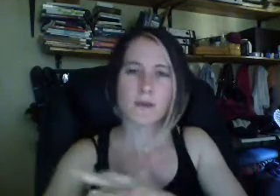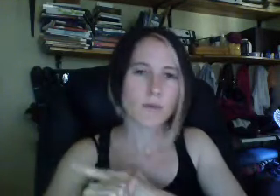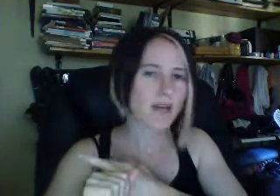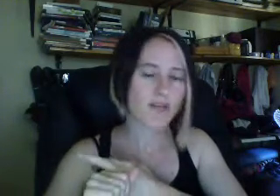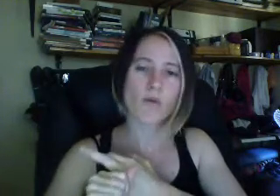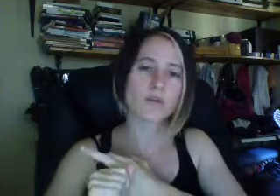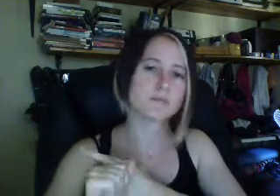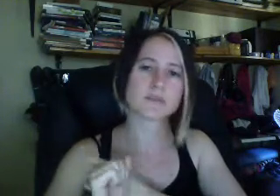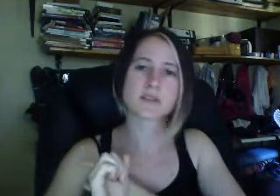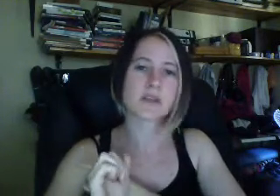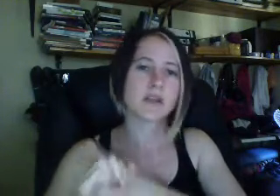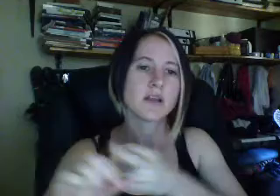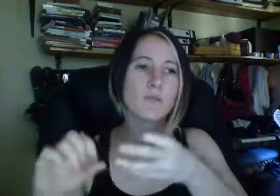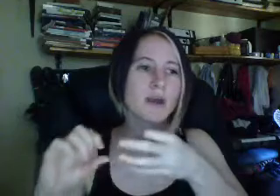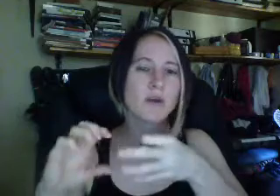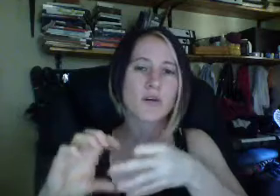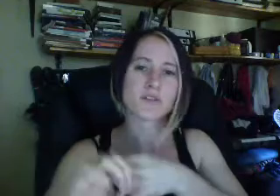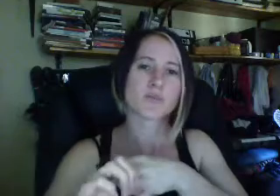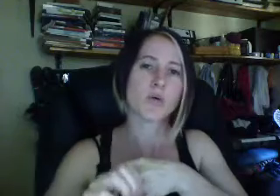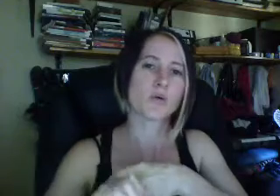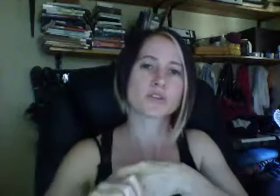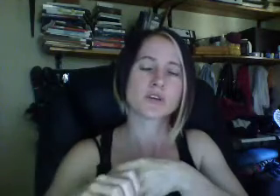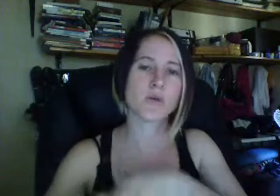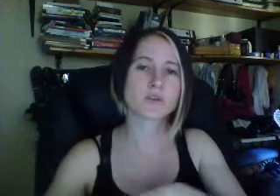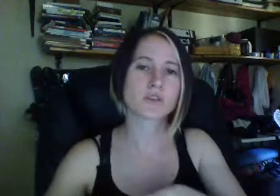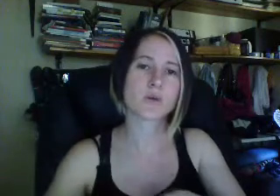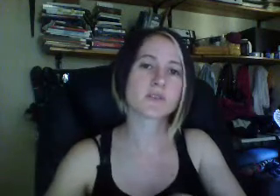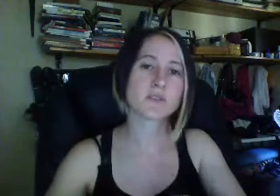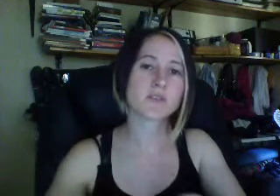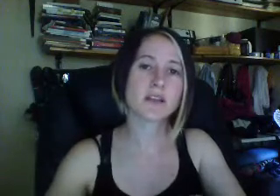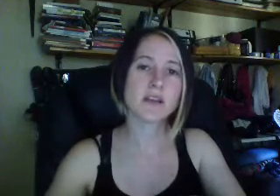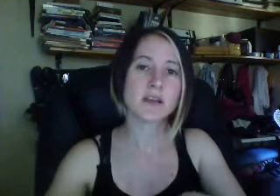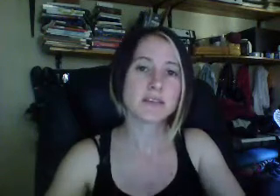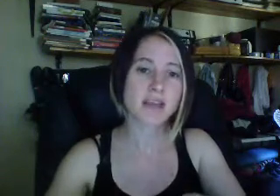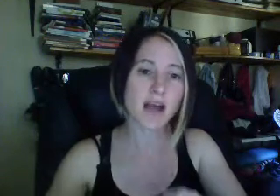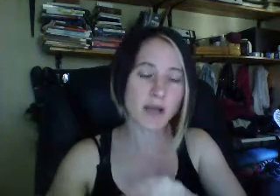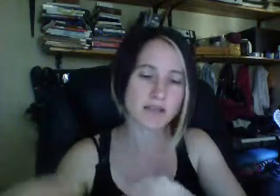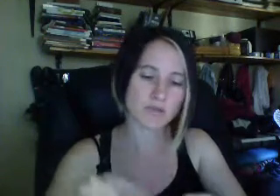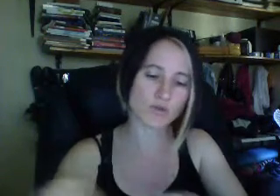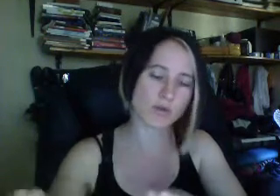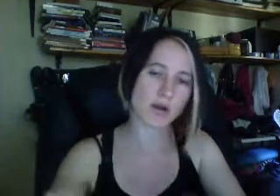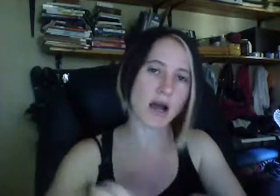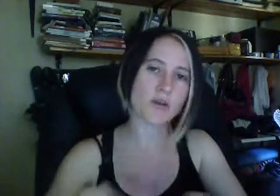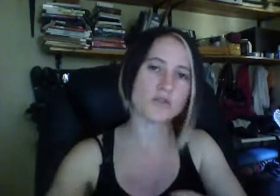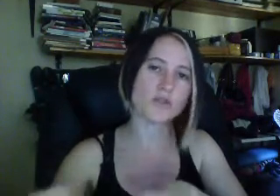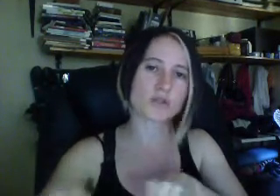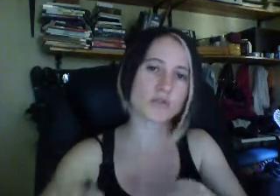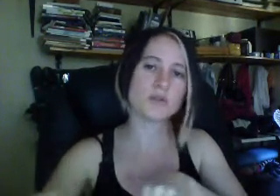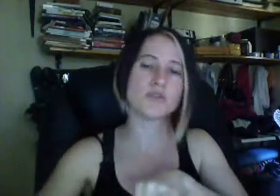We have forums where we offer support courses where we specifically, these timelines that I'm talking about are how you got to be who